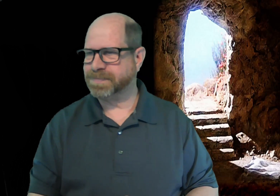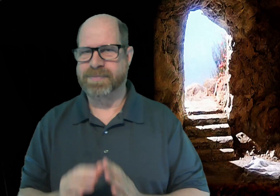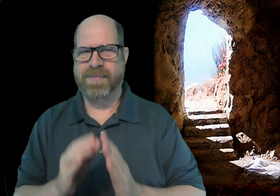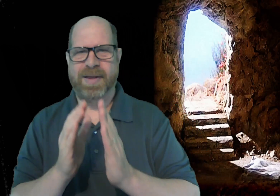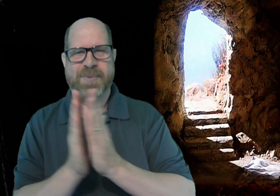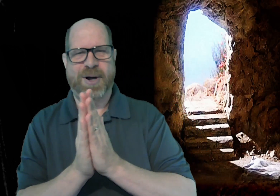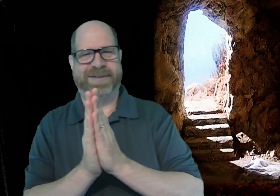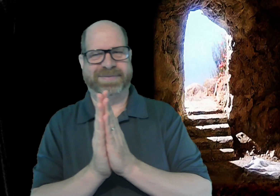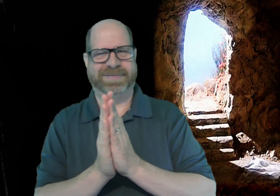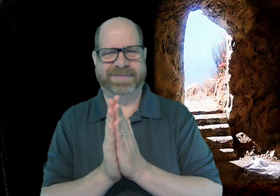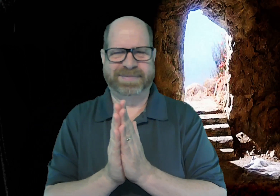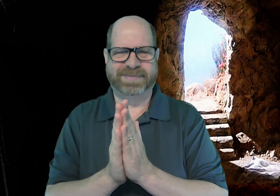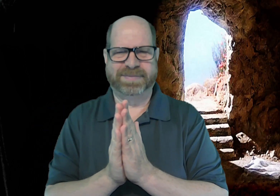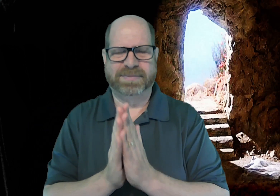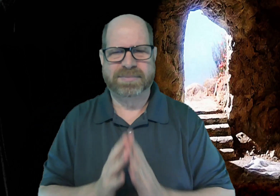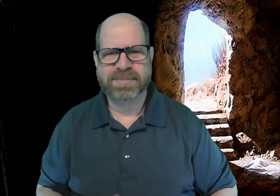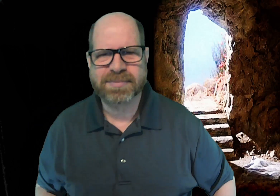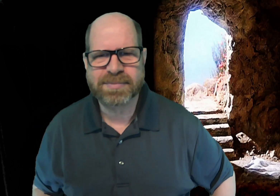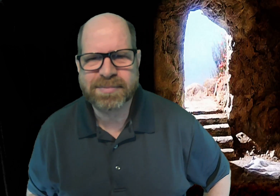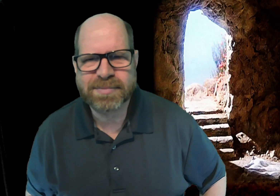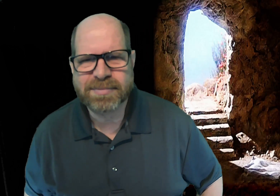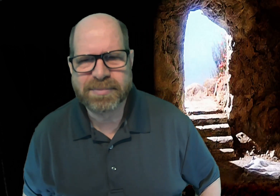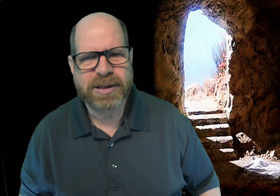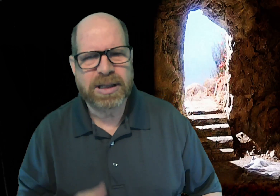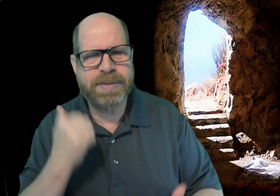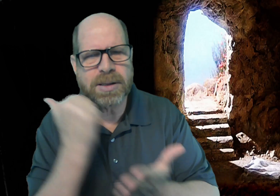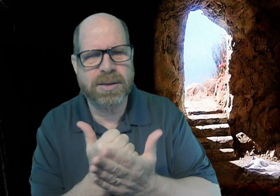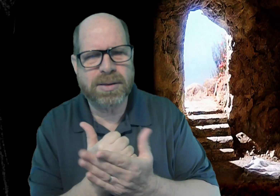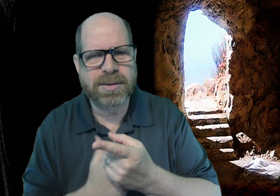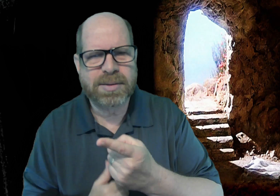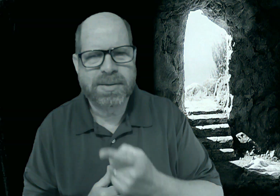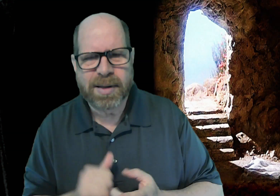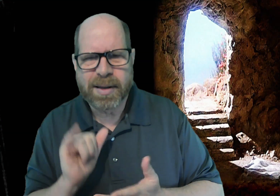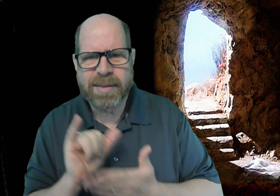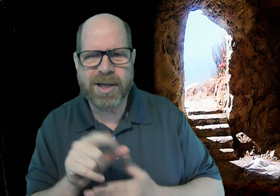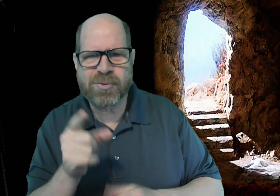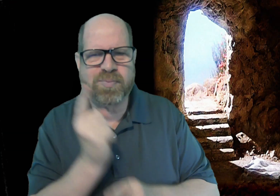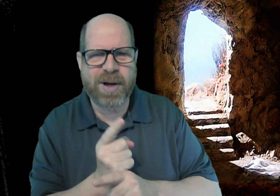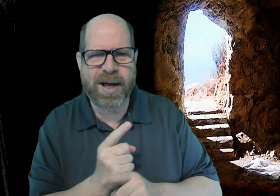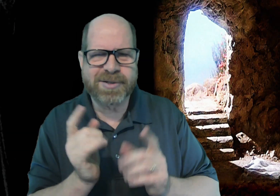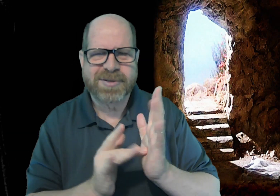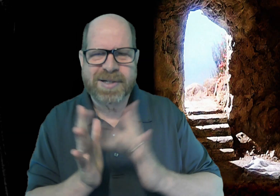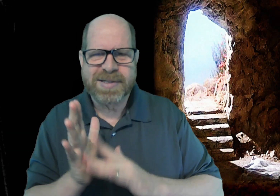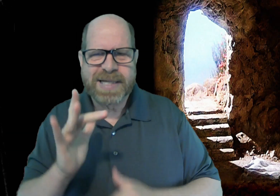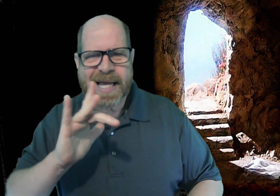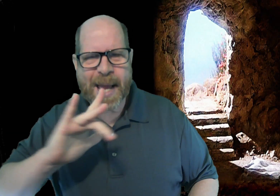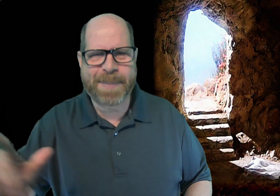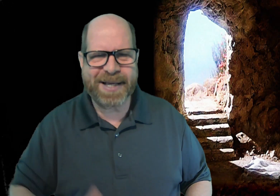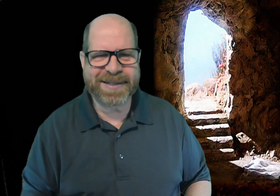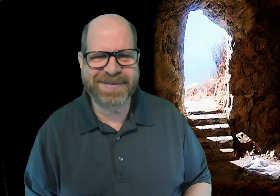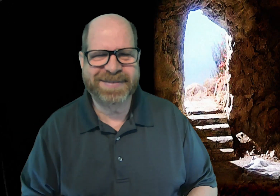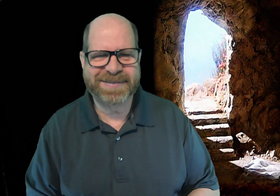let's pray oh hold on amen look at that that's right jesus